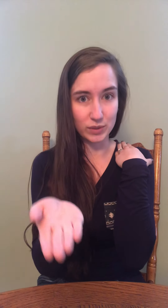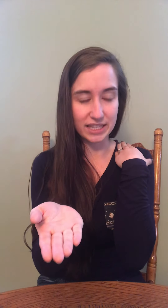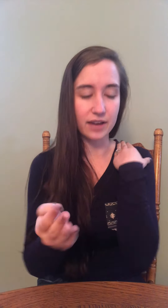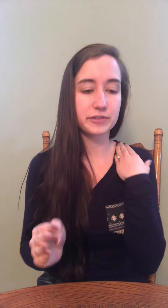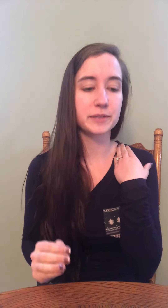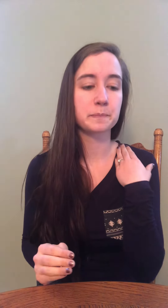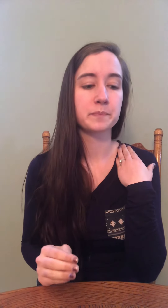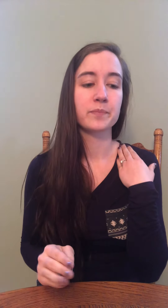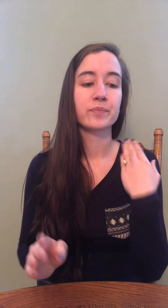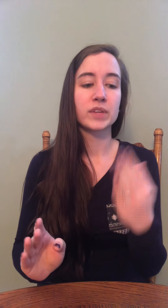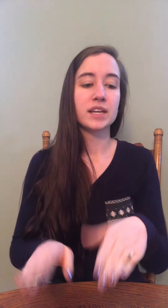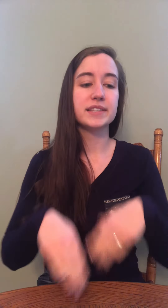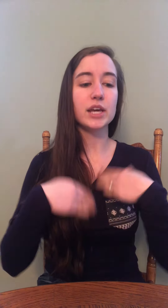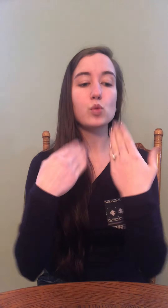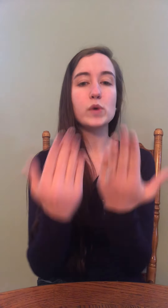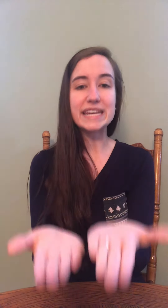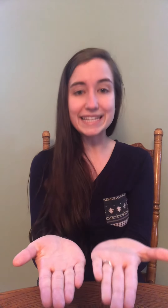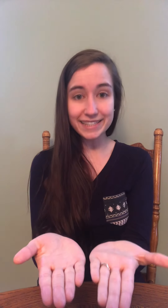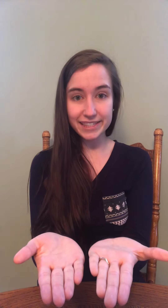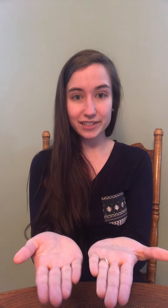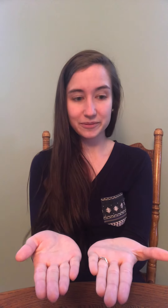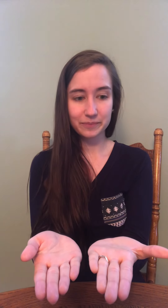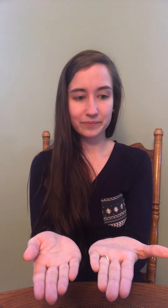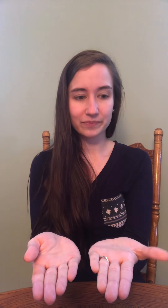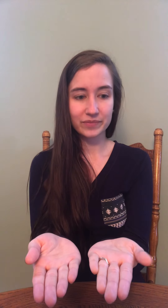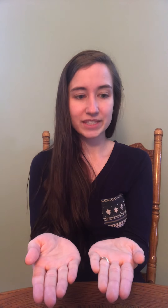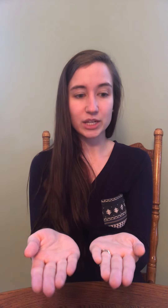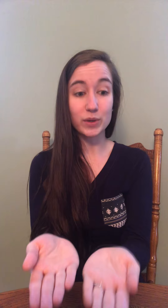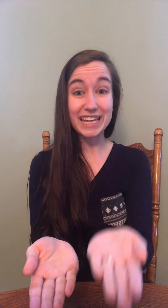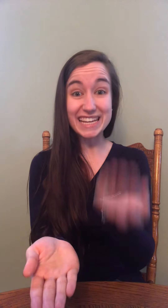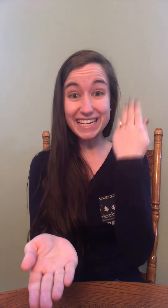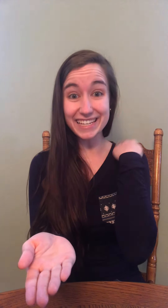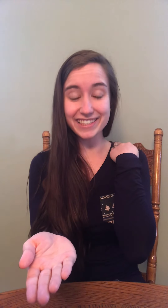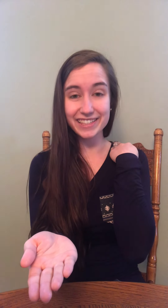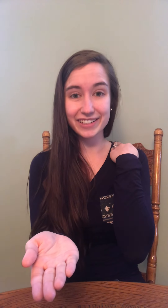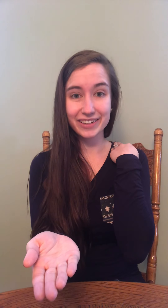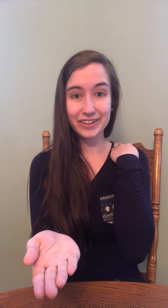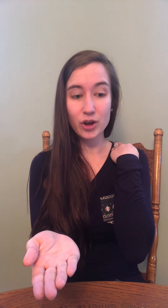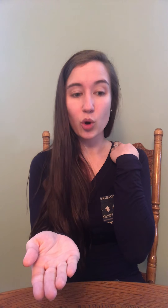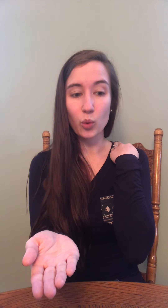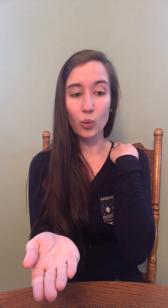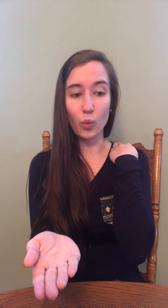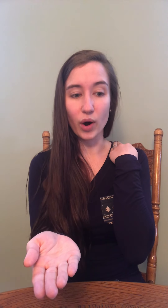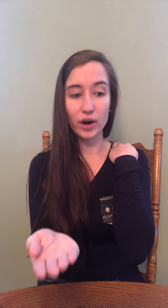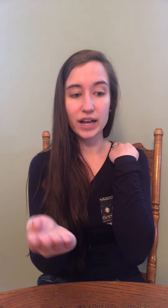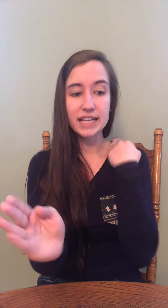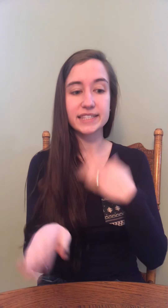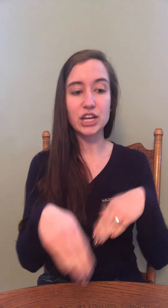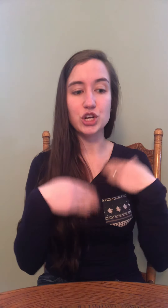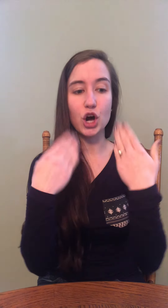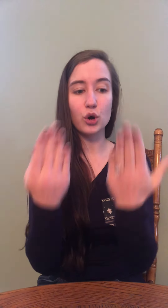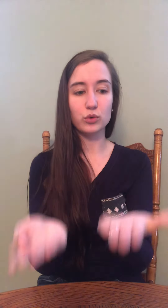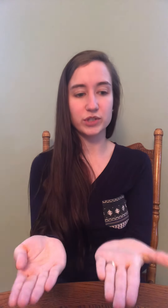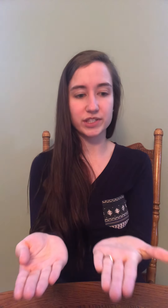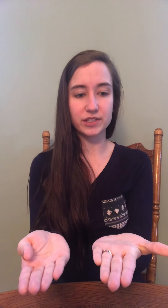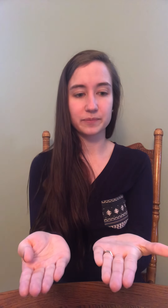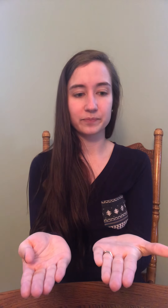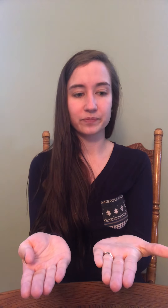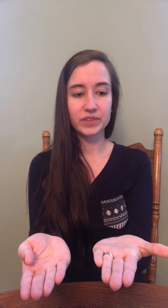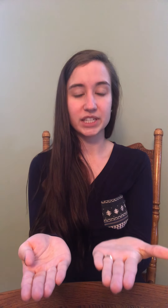what's left. Say wheeze. Take away the ease. W. Say nose. Take